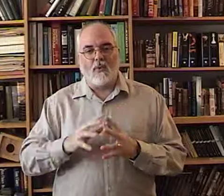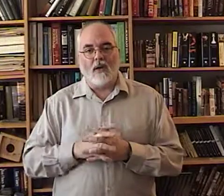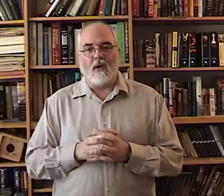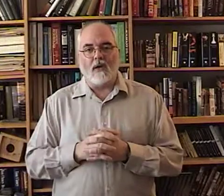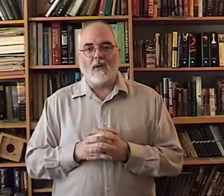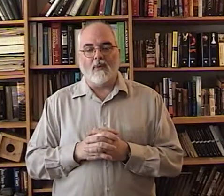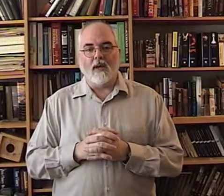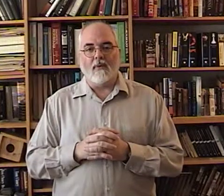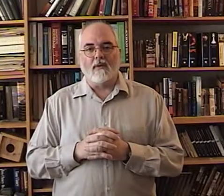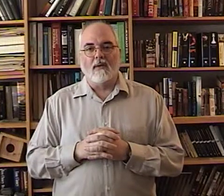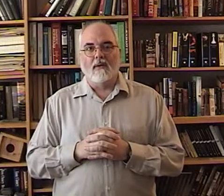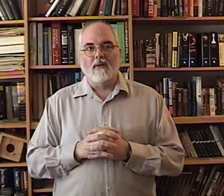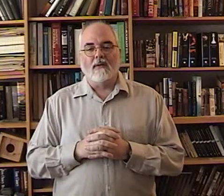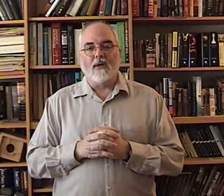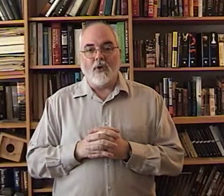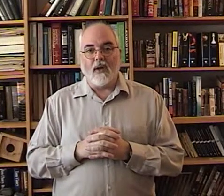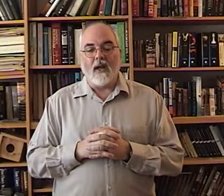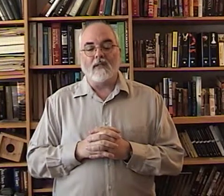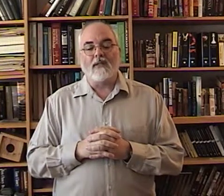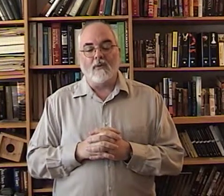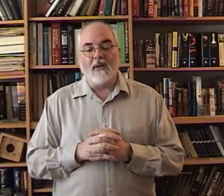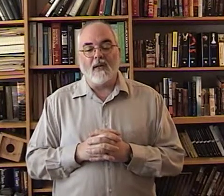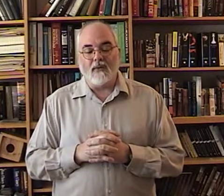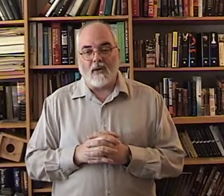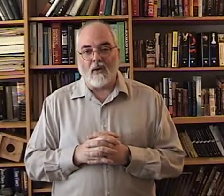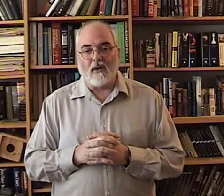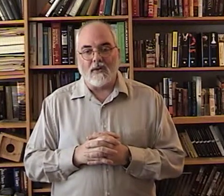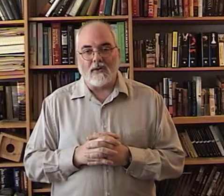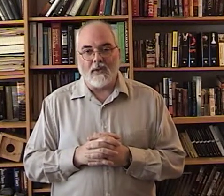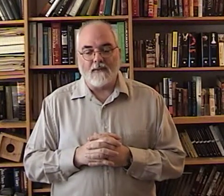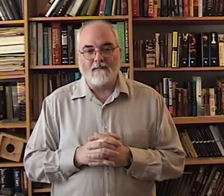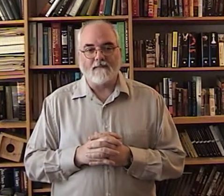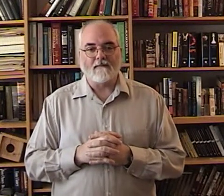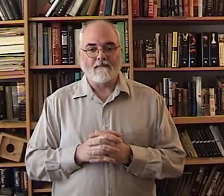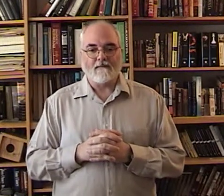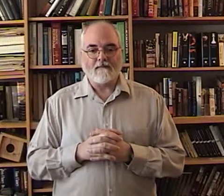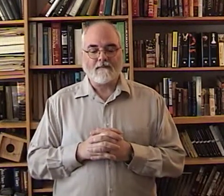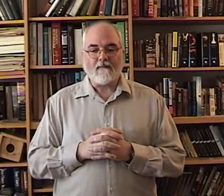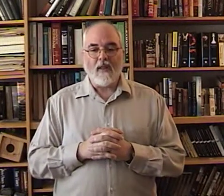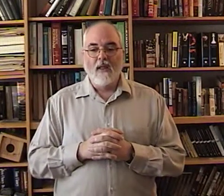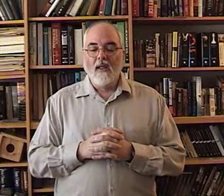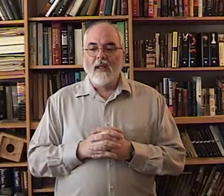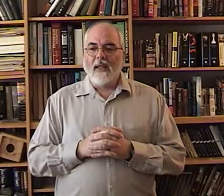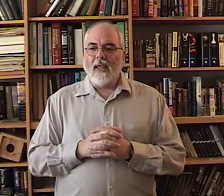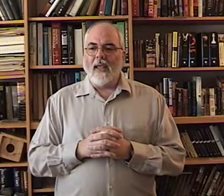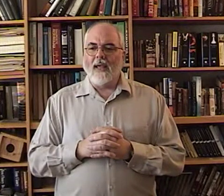really ought to be able to do it and still be heard and understood and